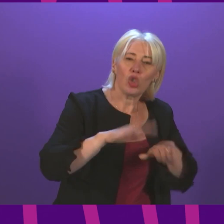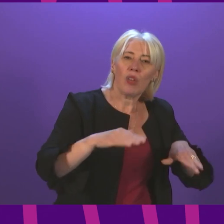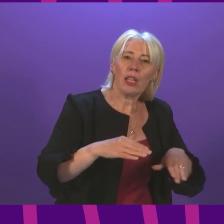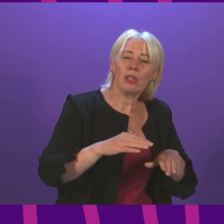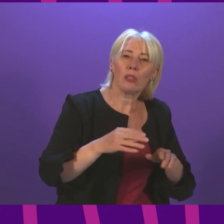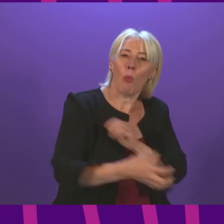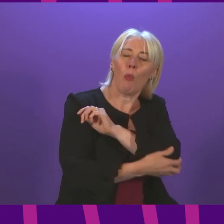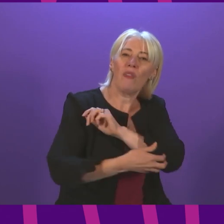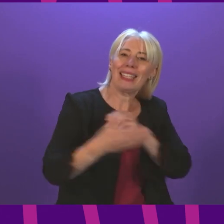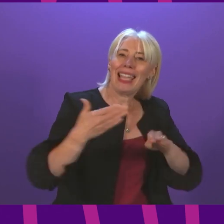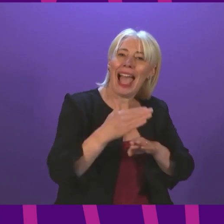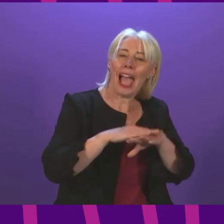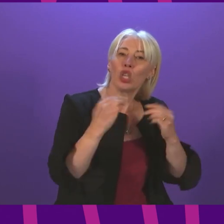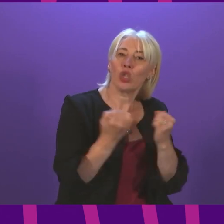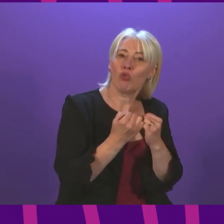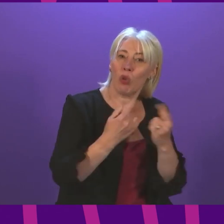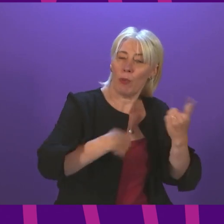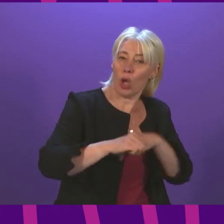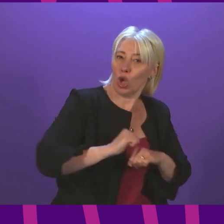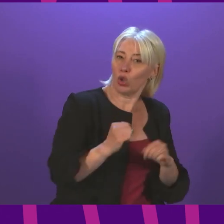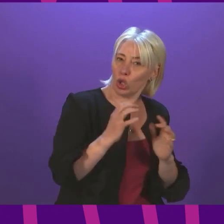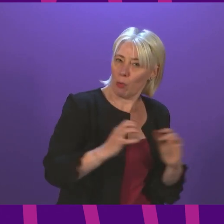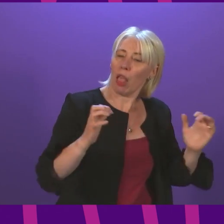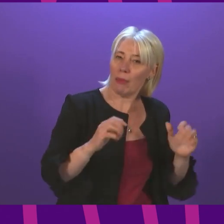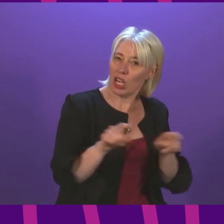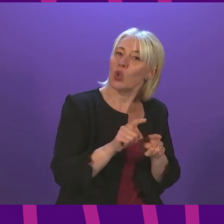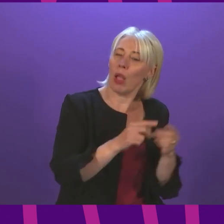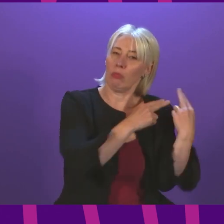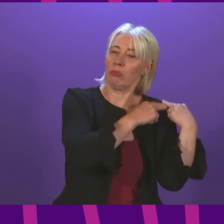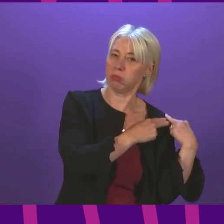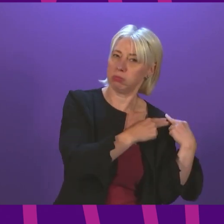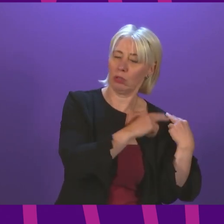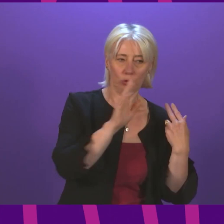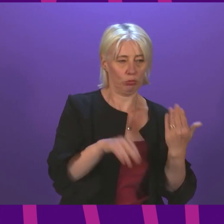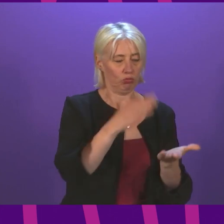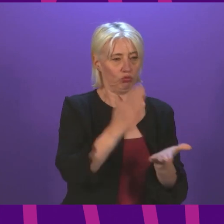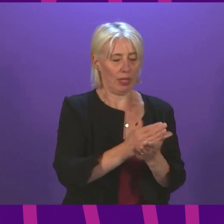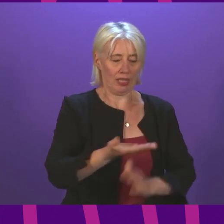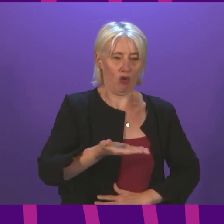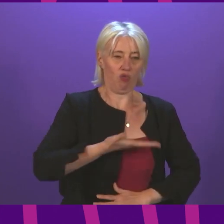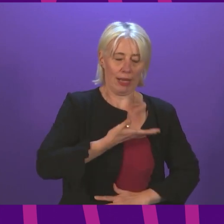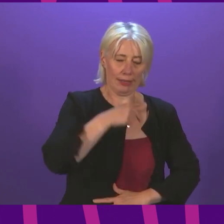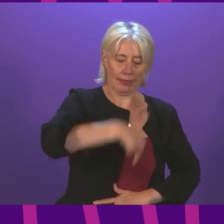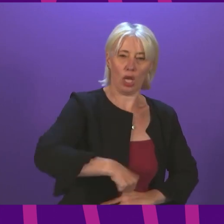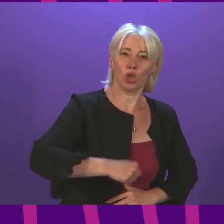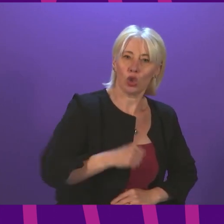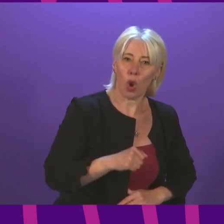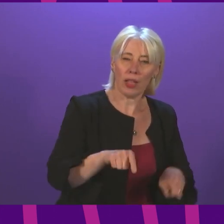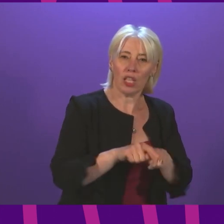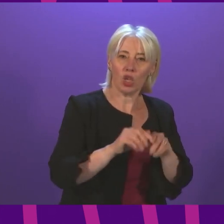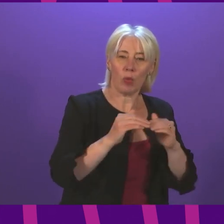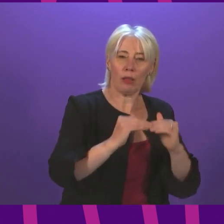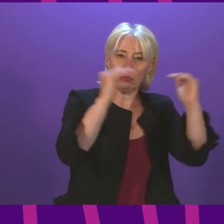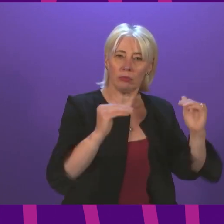Group is that the Scottish government also has an obligation to progress the realisation of rights in Scotland and a statutory